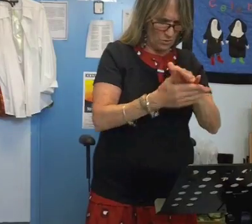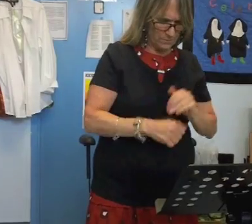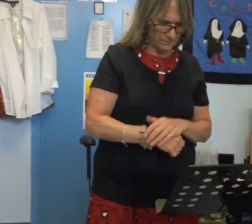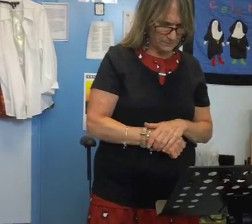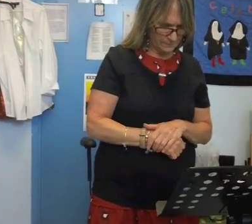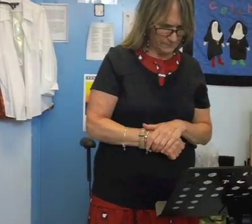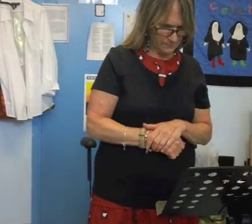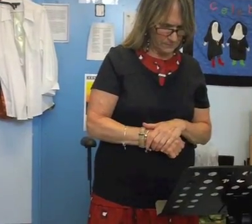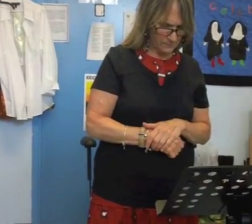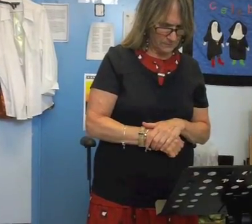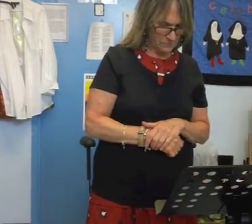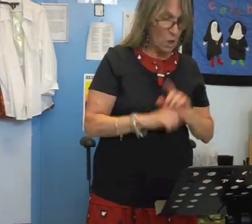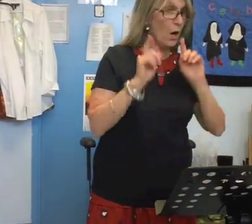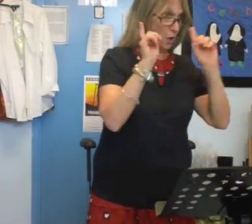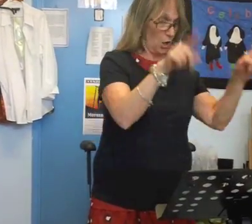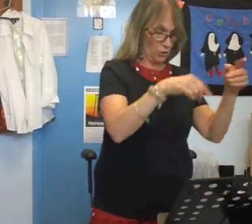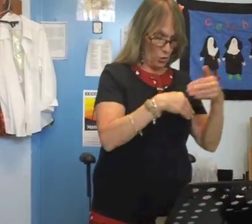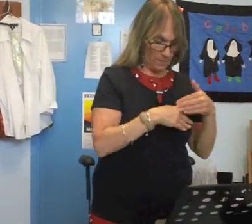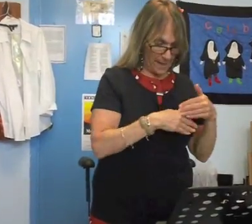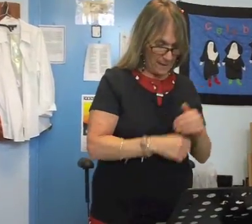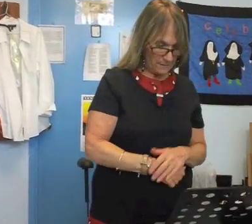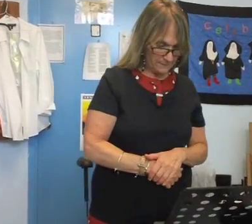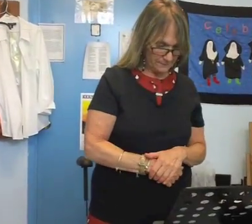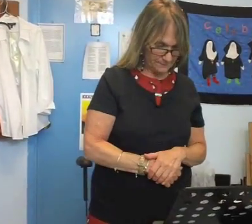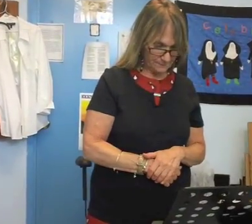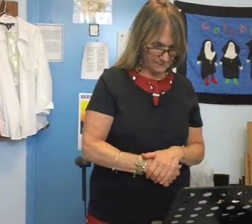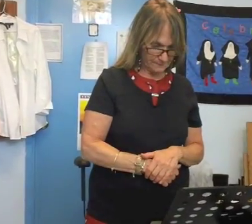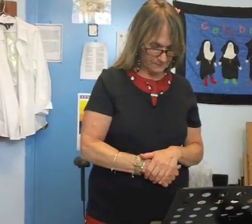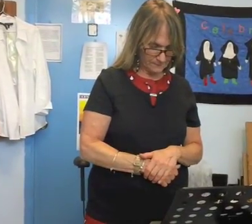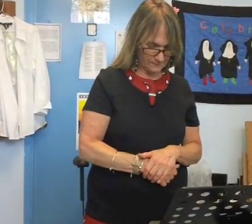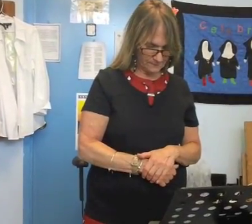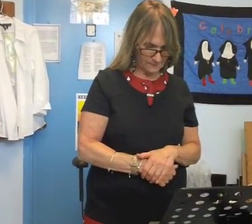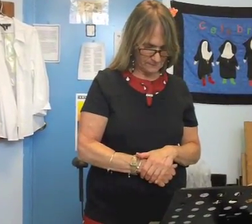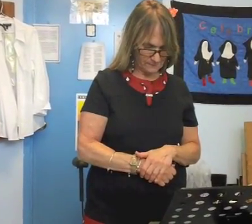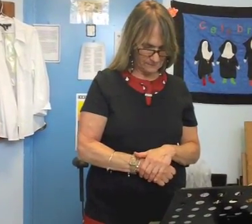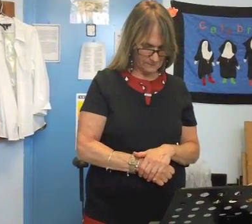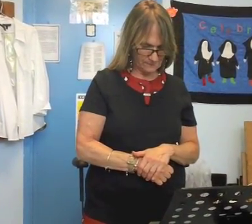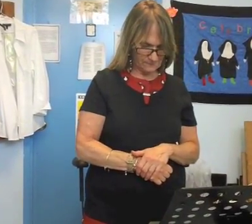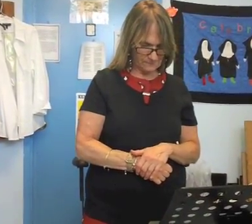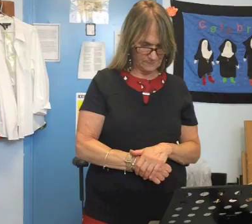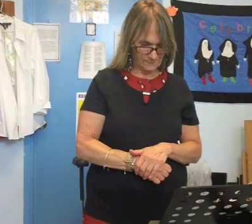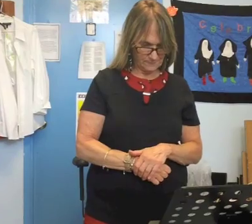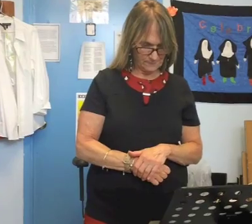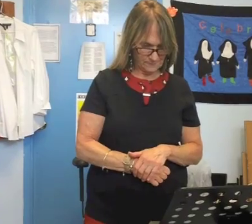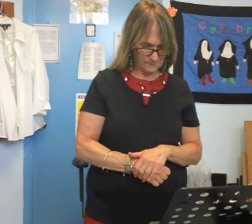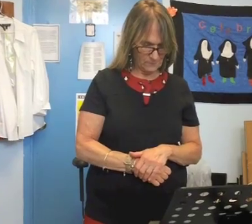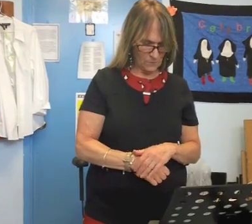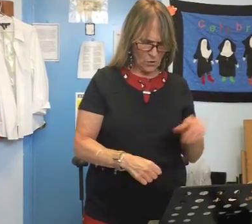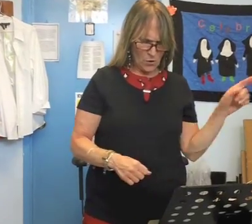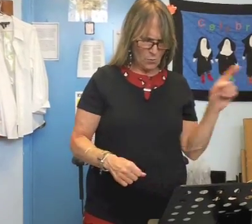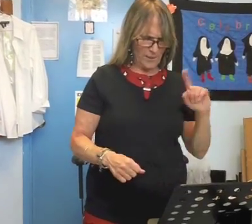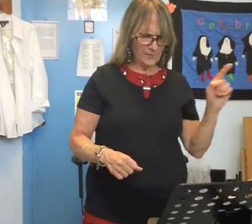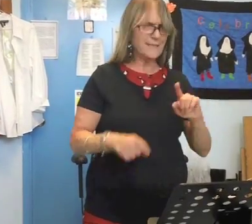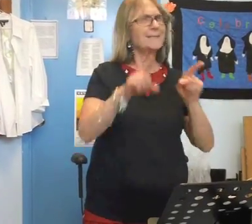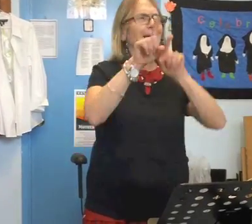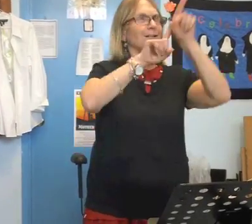I left are you going back? I'm waiting father promised to come back to me where is that